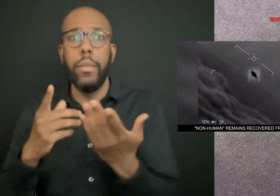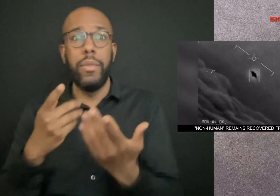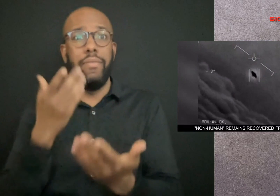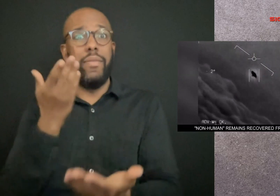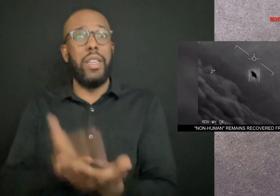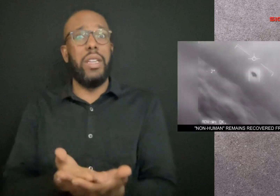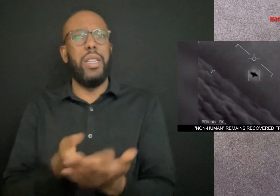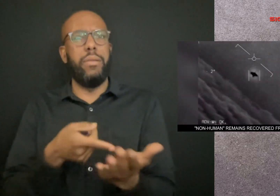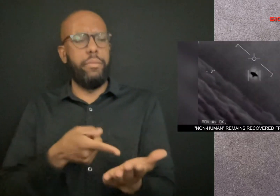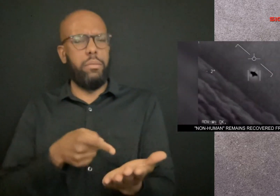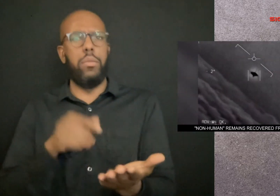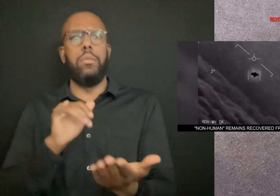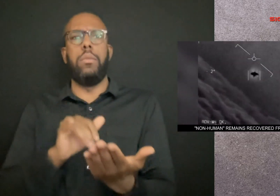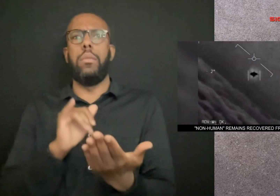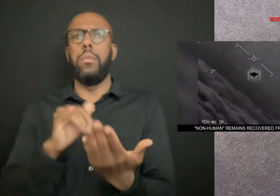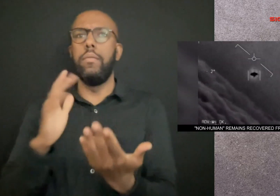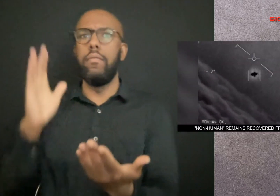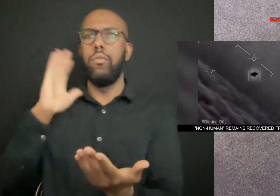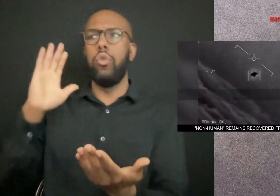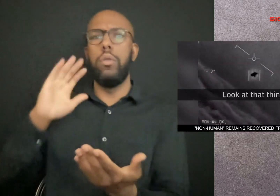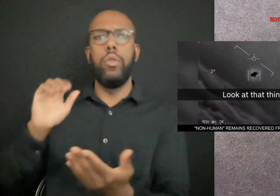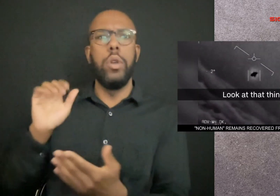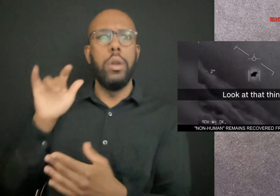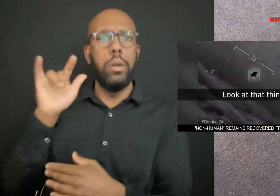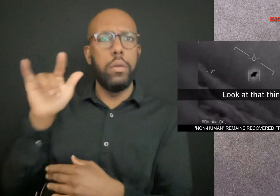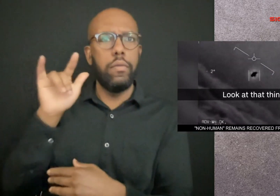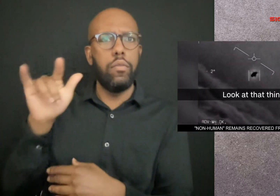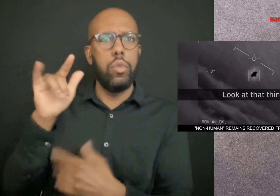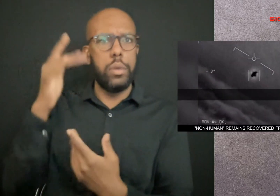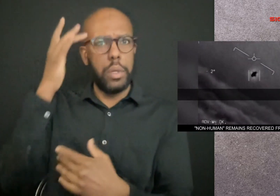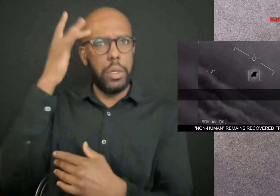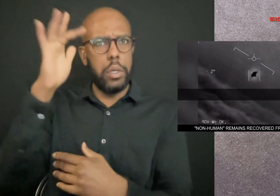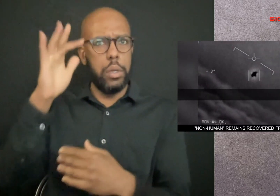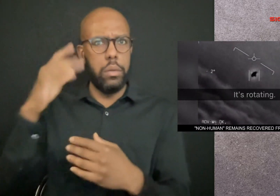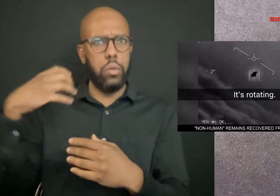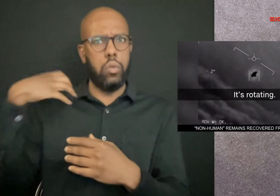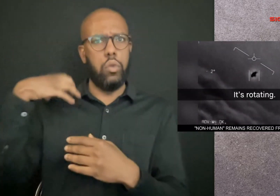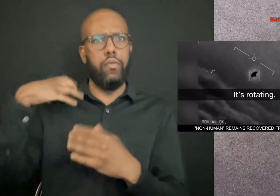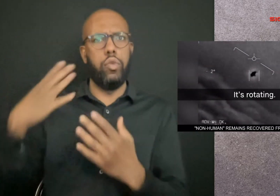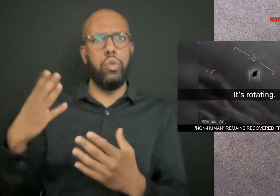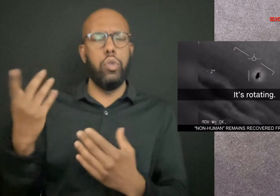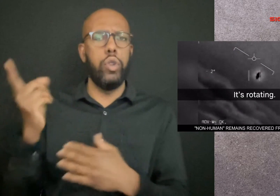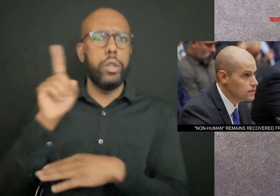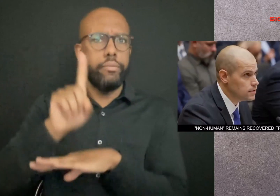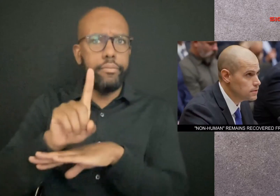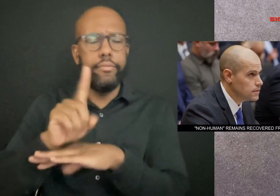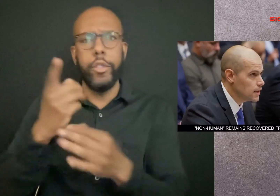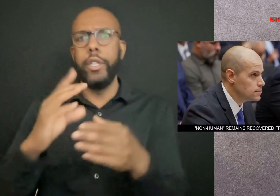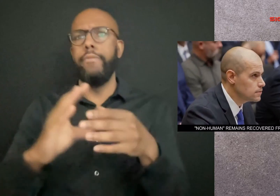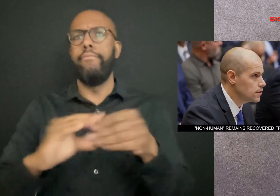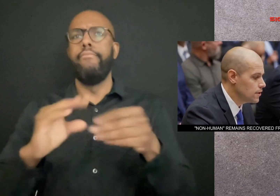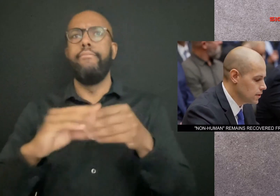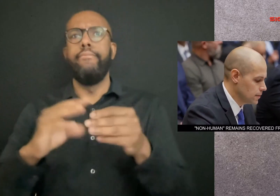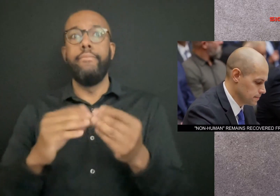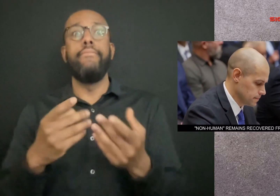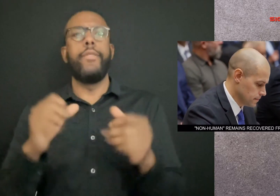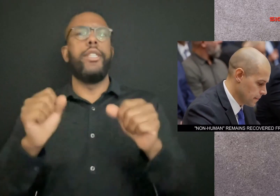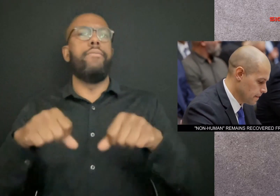In fact, a former Air Force intelligence officer testified that the remains discovered inside